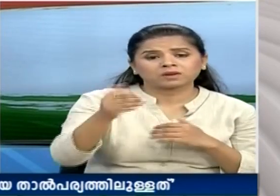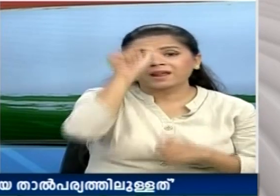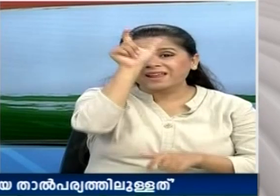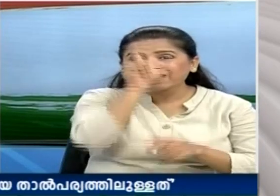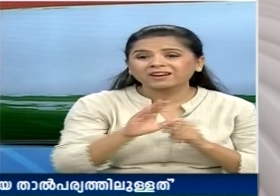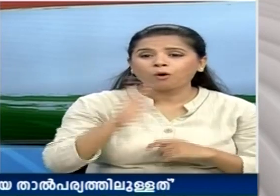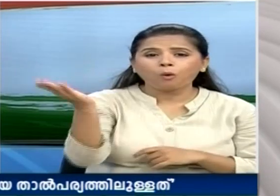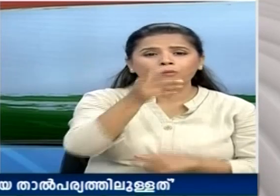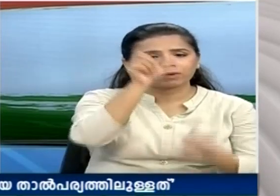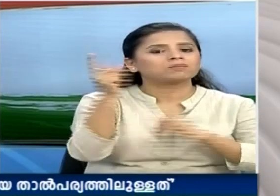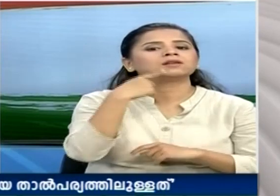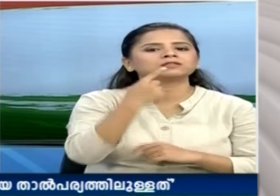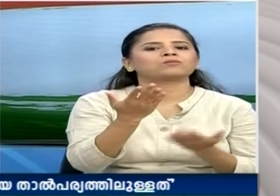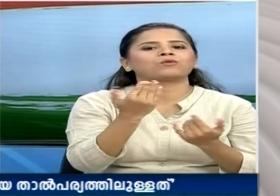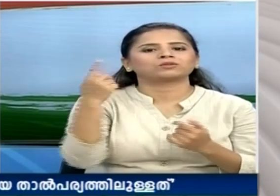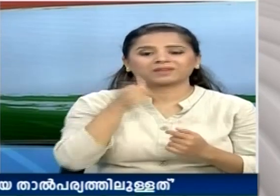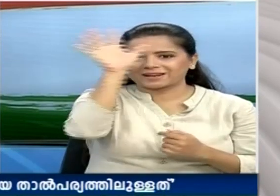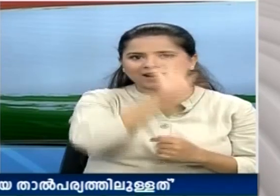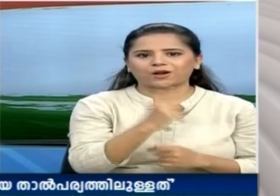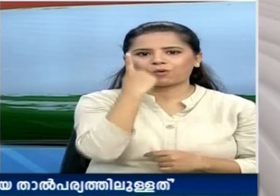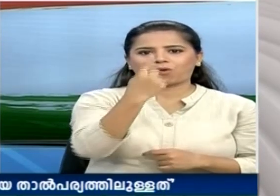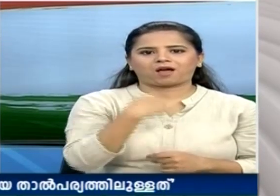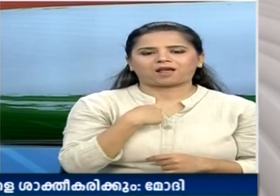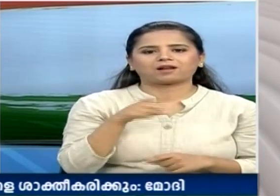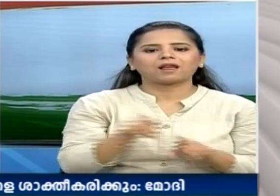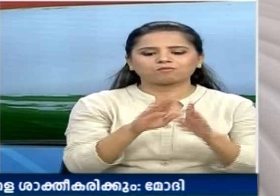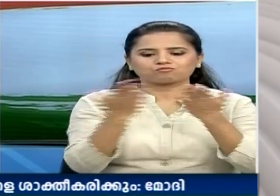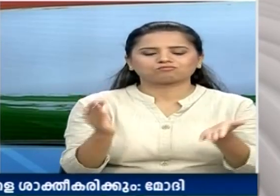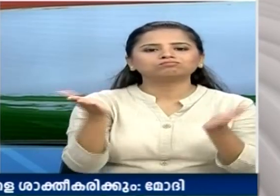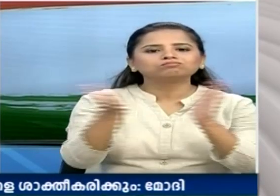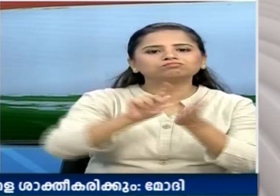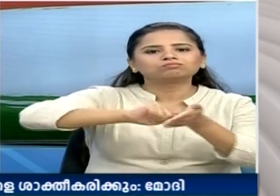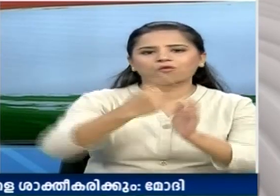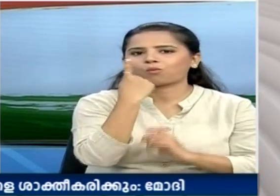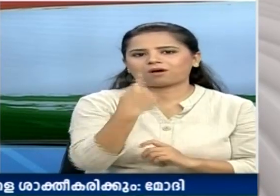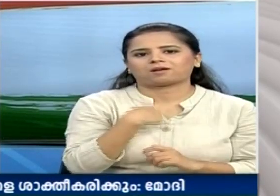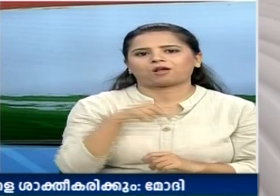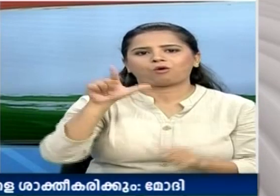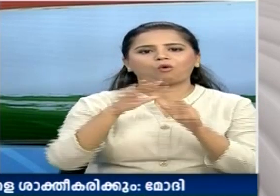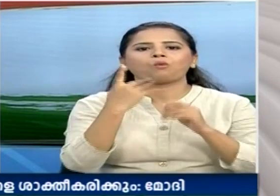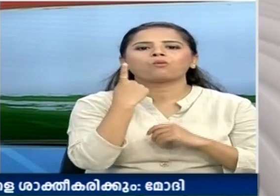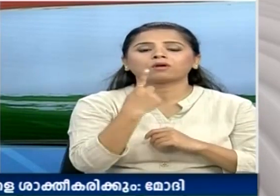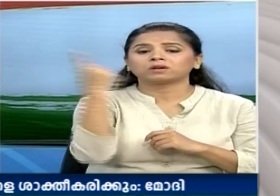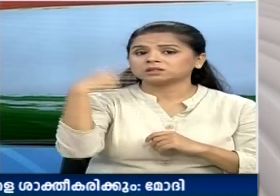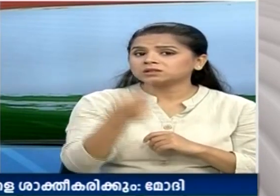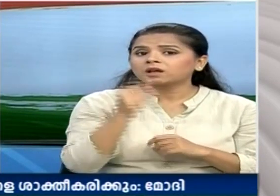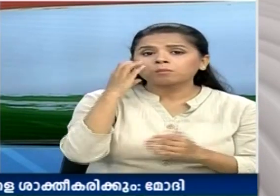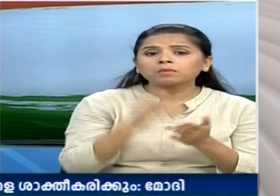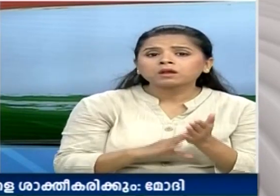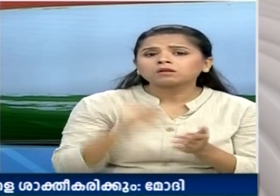say, one nation, one constitution. The Prime Minister once again strongly justified his government's decision to enact a law